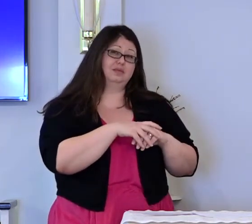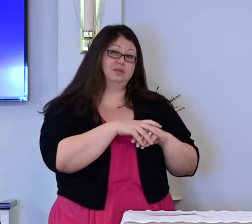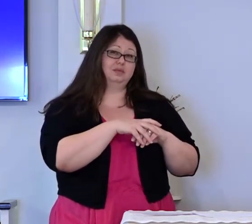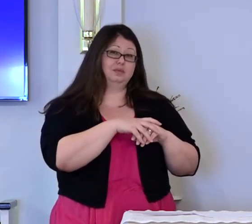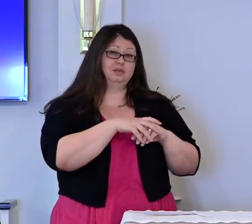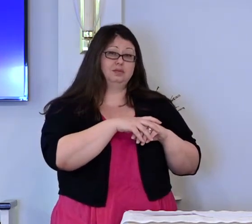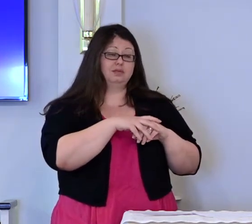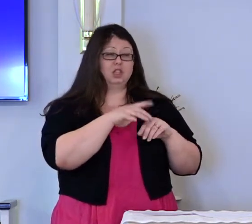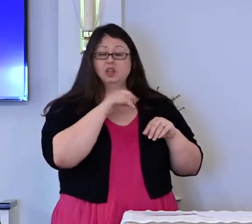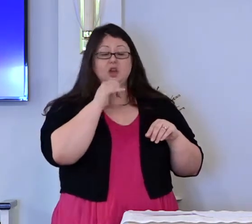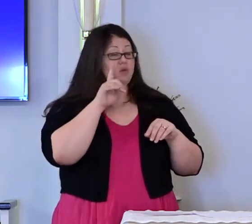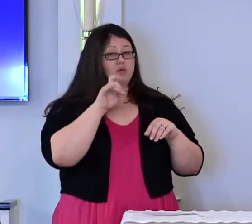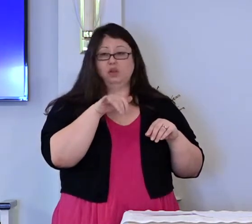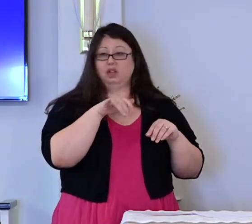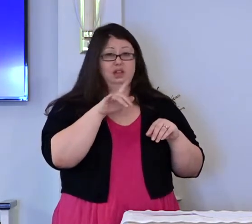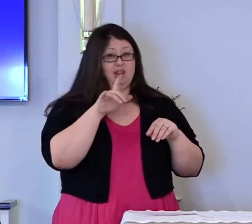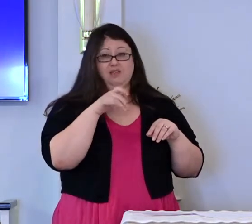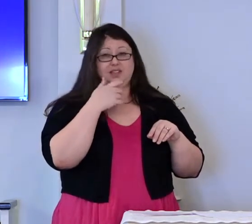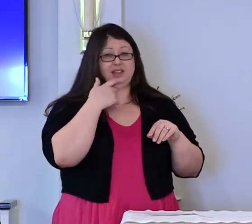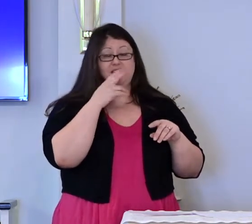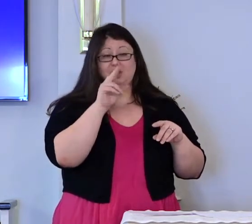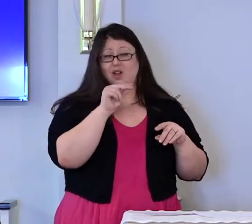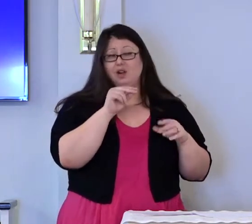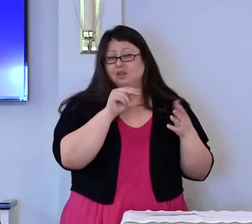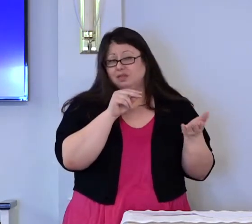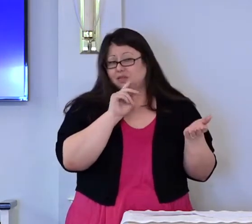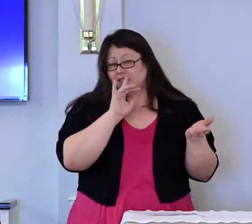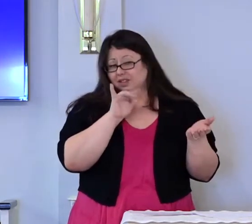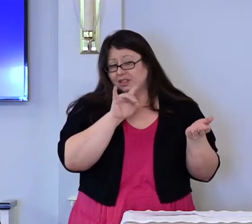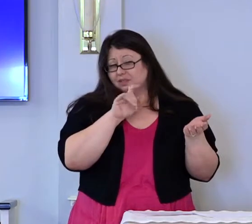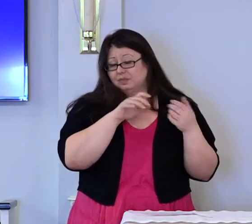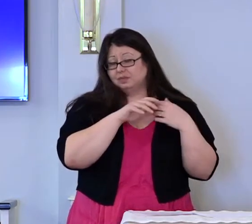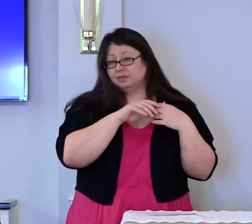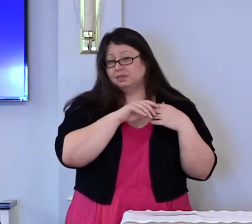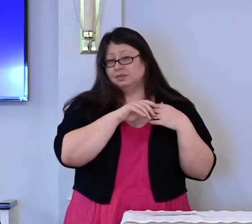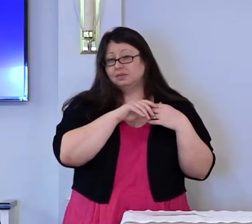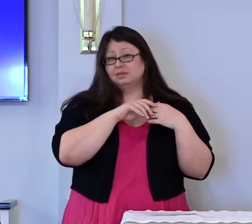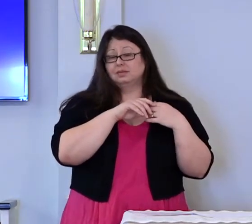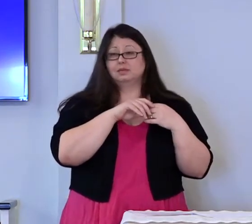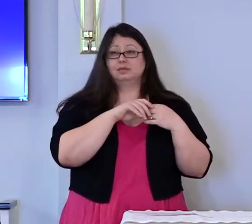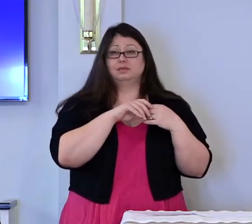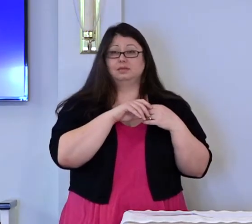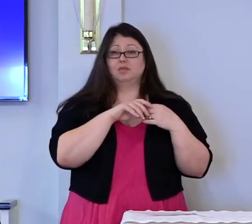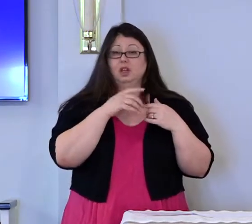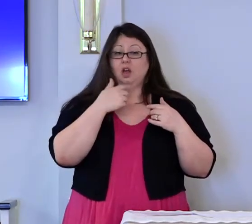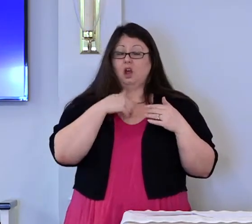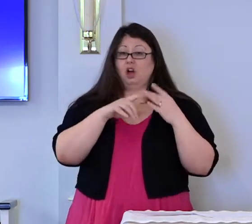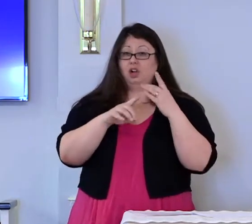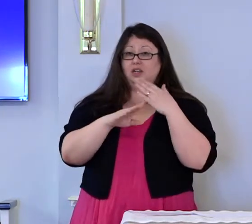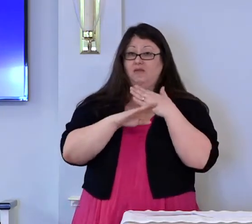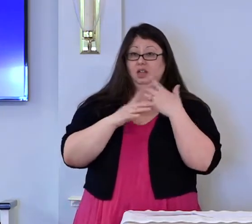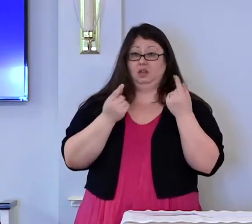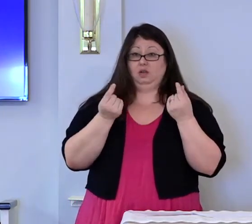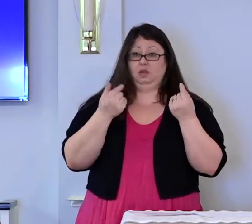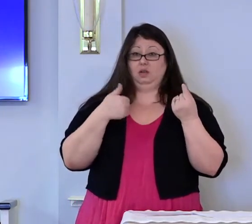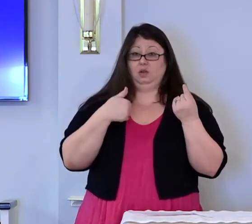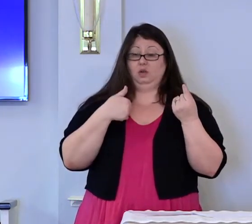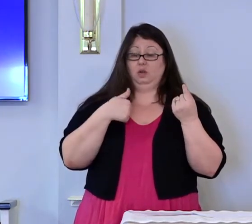You don't really have to say no to that, do you now? And our defense is this,